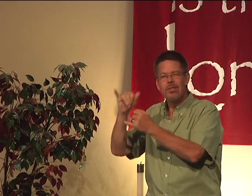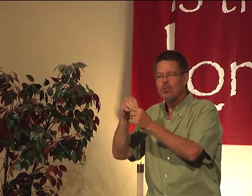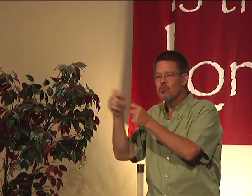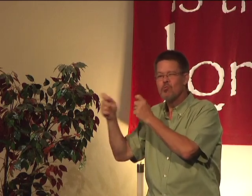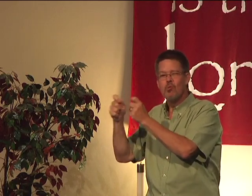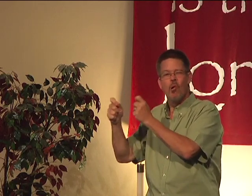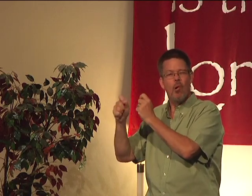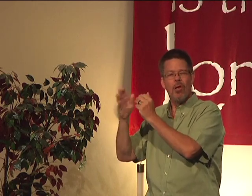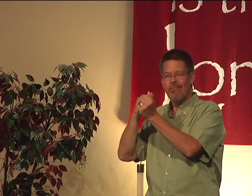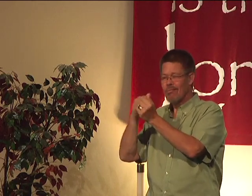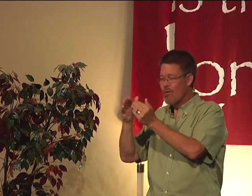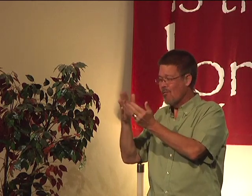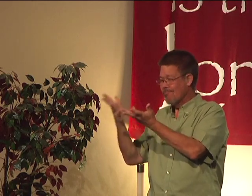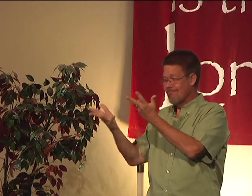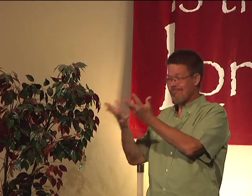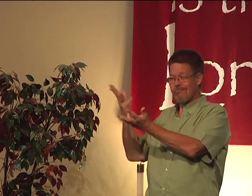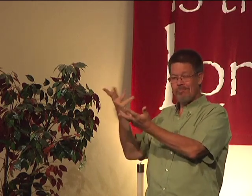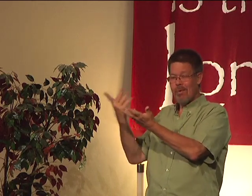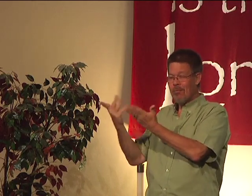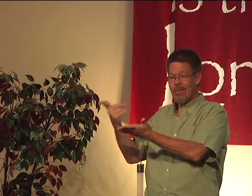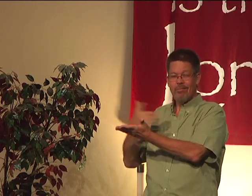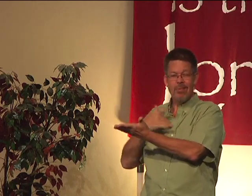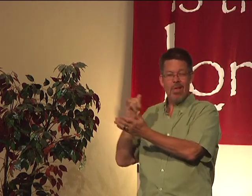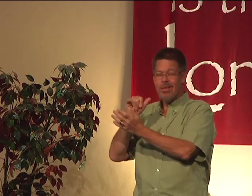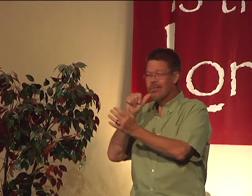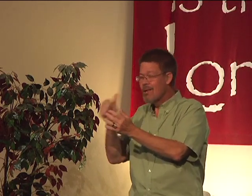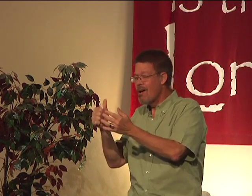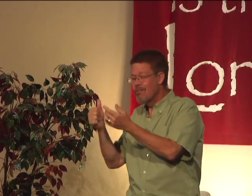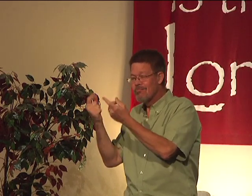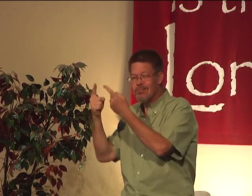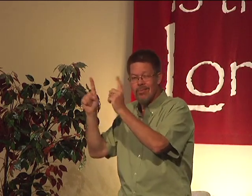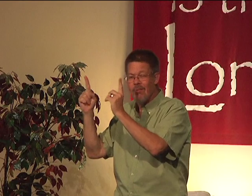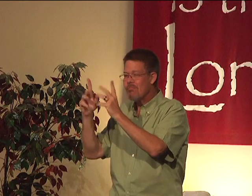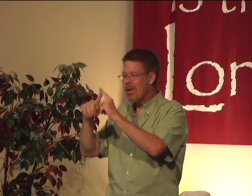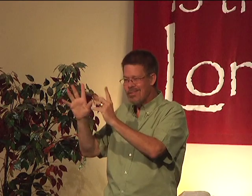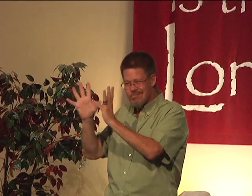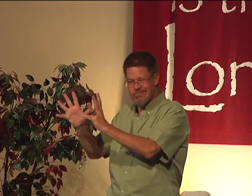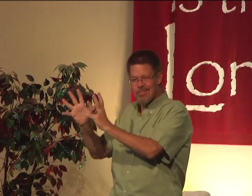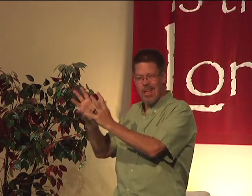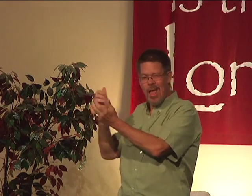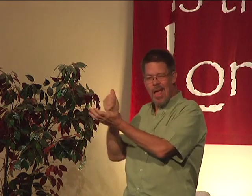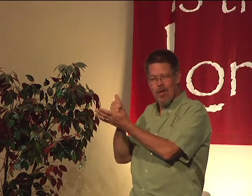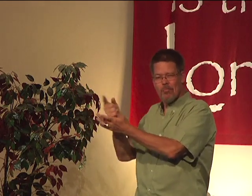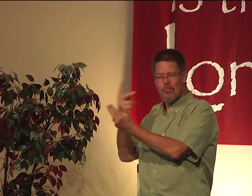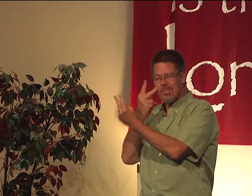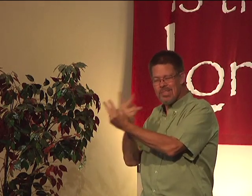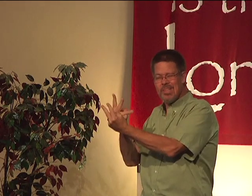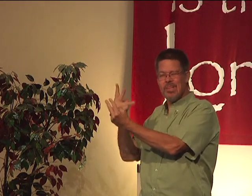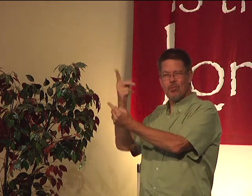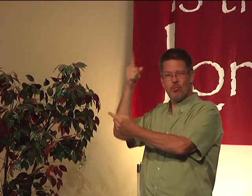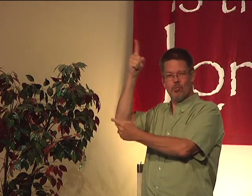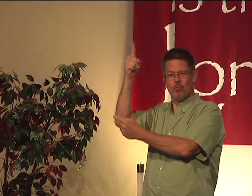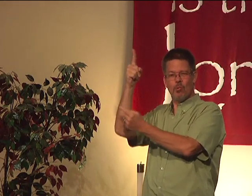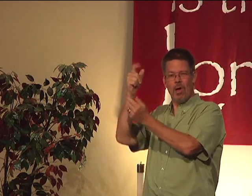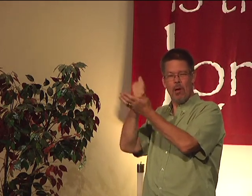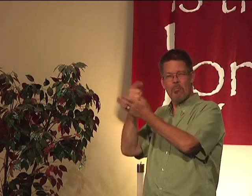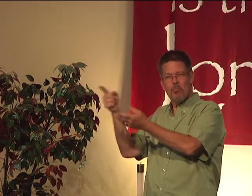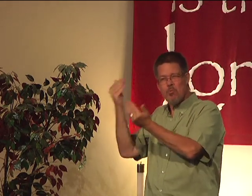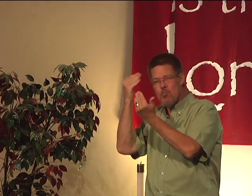for that. Pray that they recognize that God is in control of all things. It's not working, you think. Help them to see who